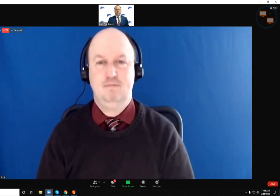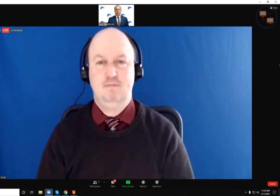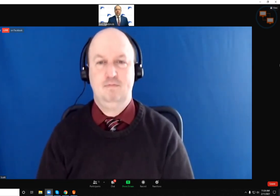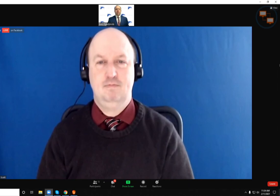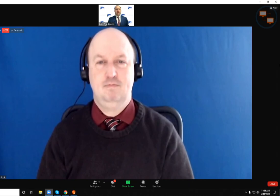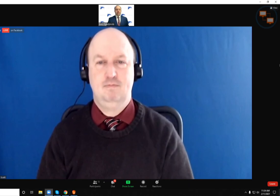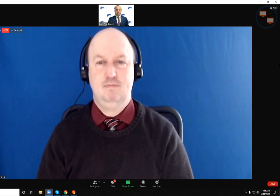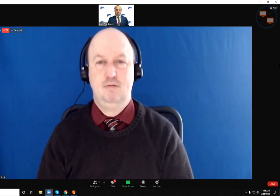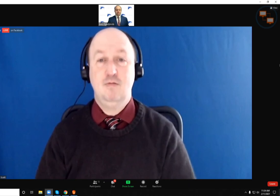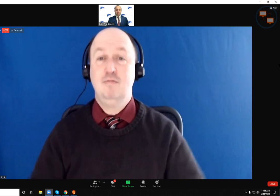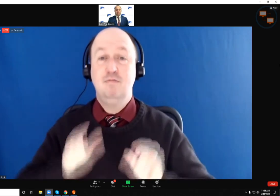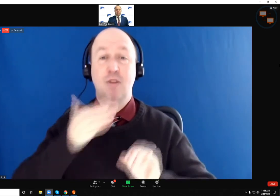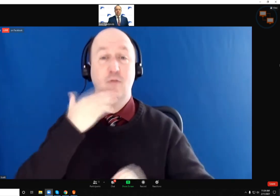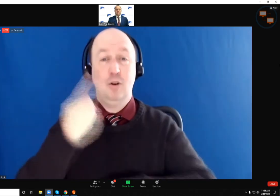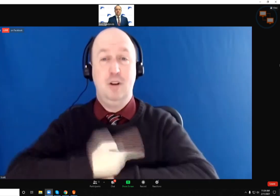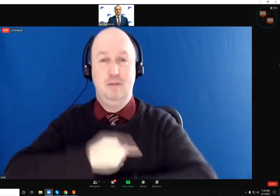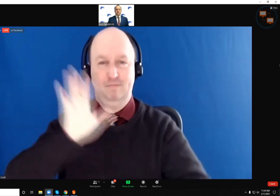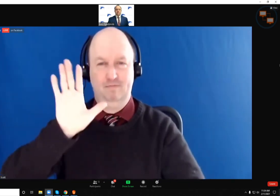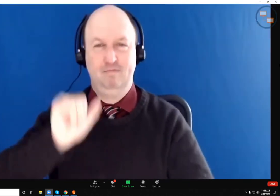Have a good day.